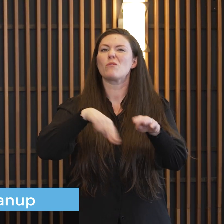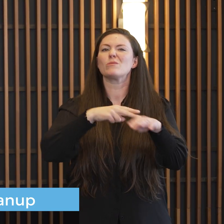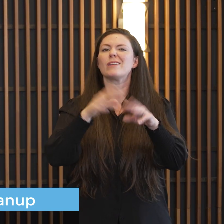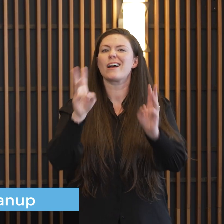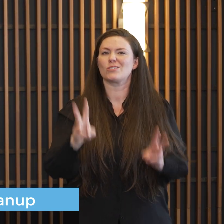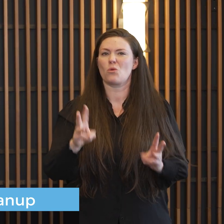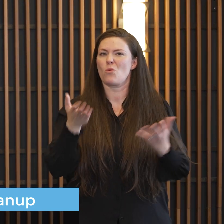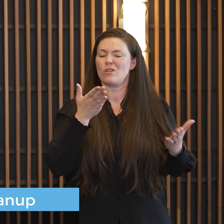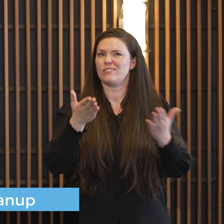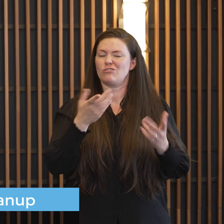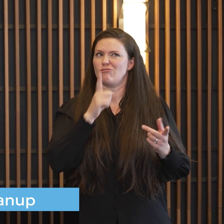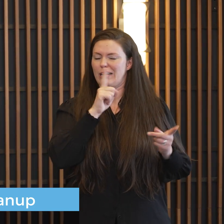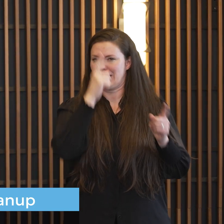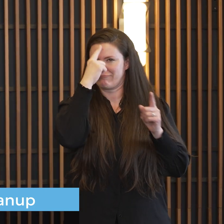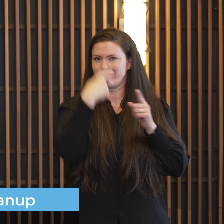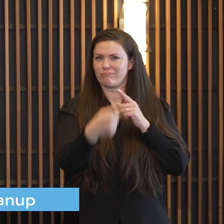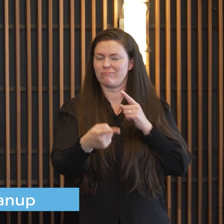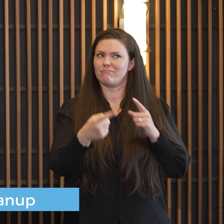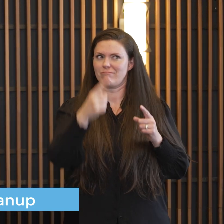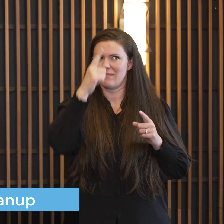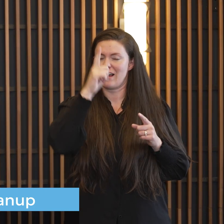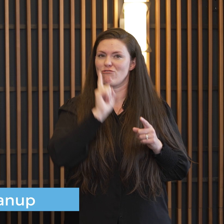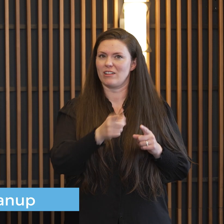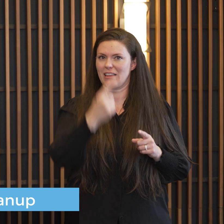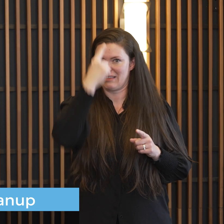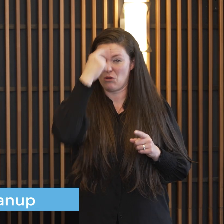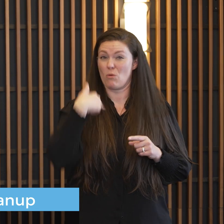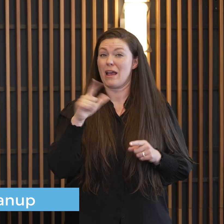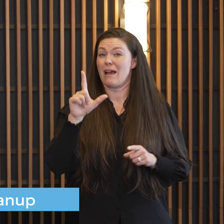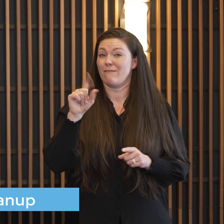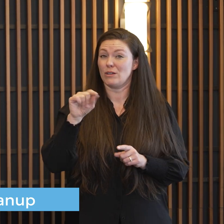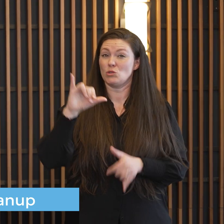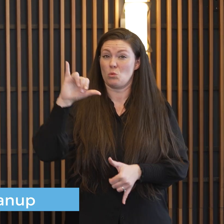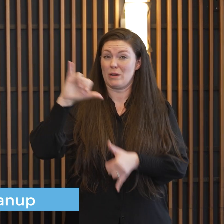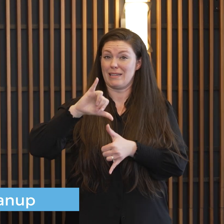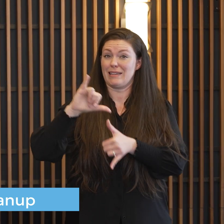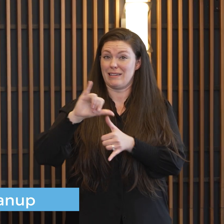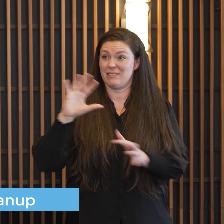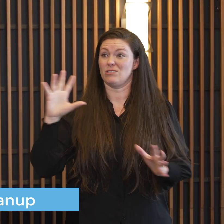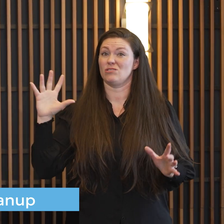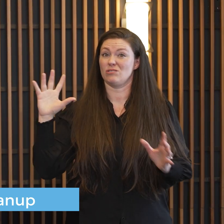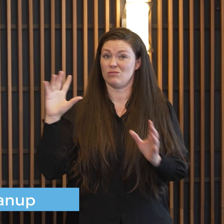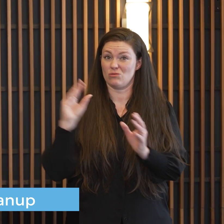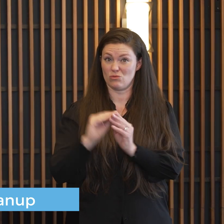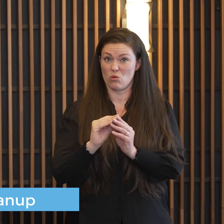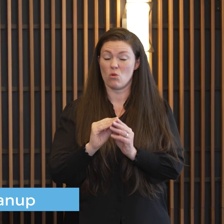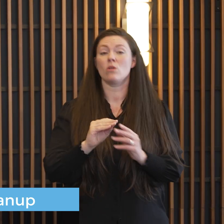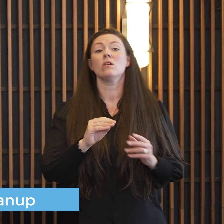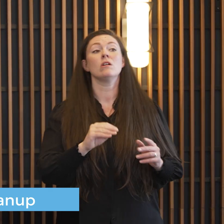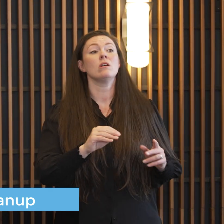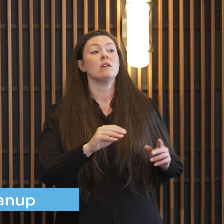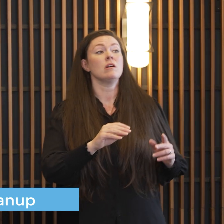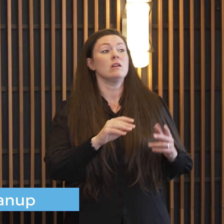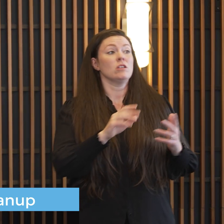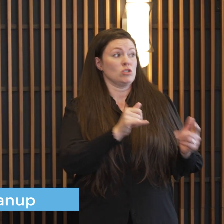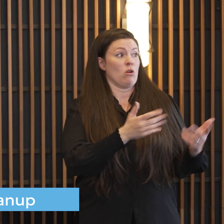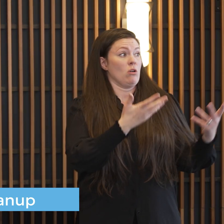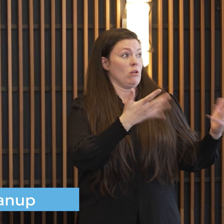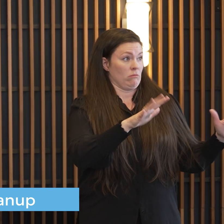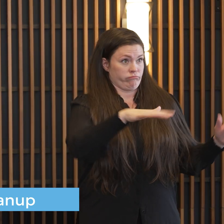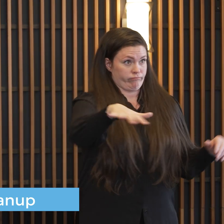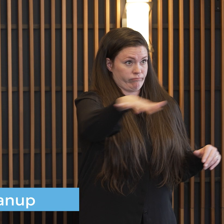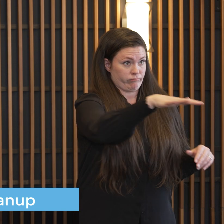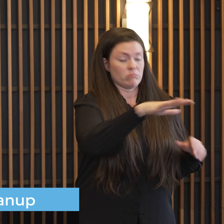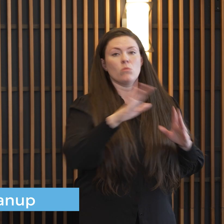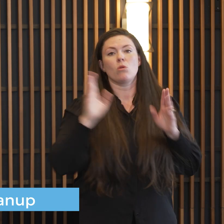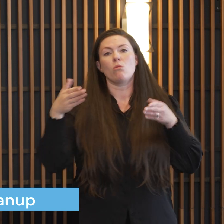we're probably closer to 20 so it's just gonna take us some time and then after that we'll be picking up downtown snow and then we'll